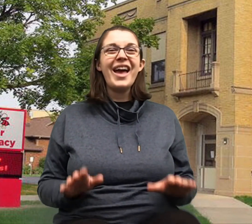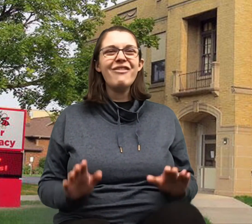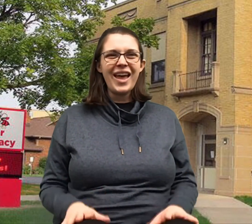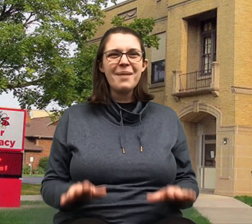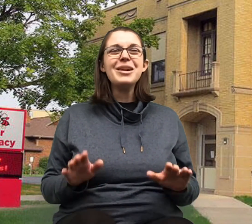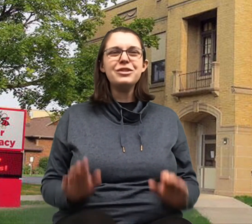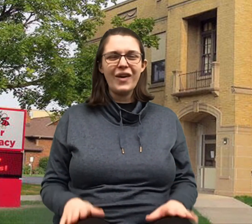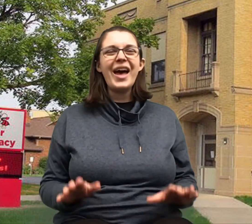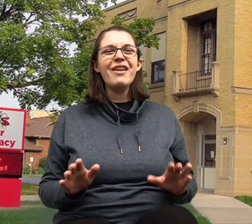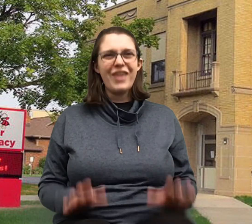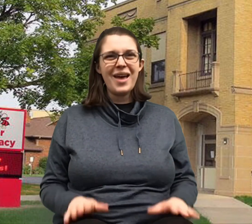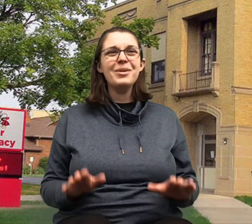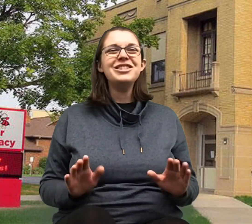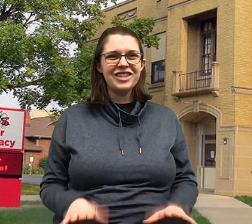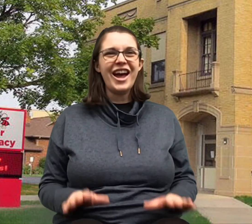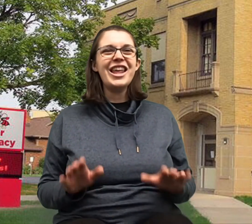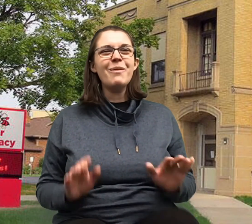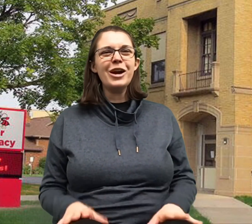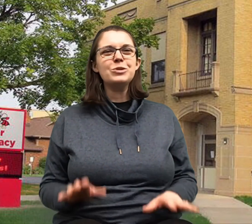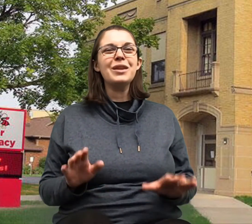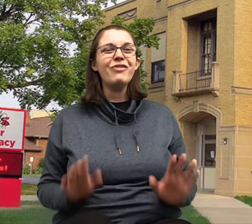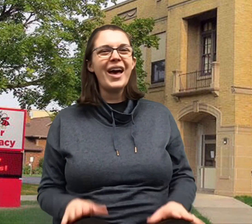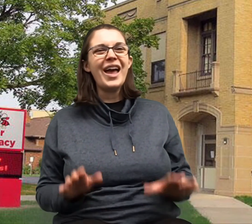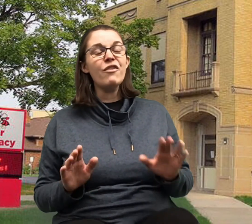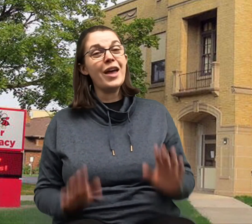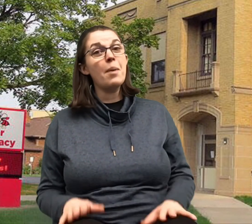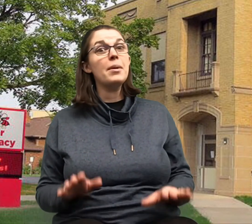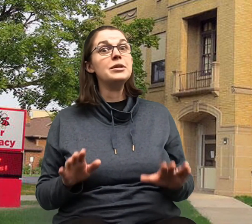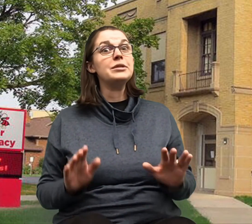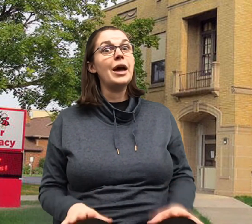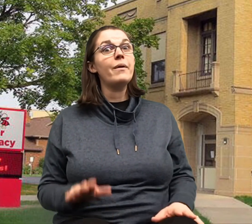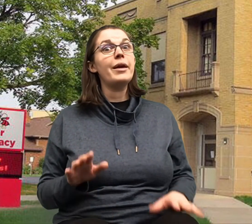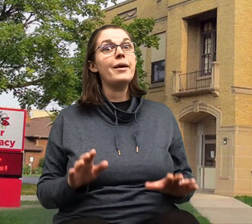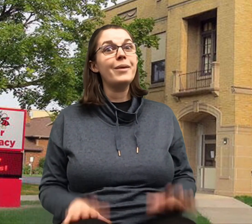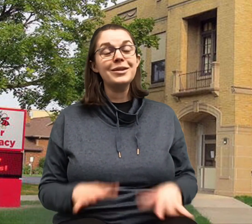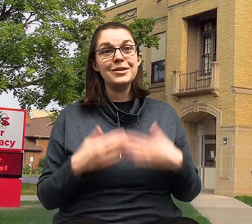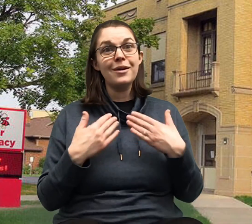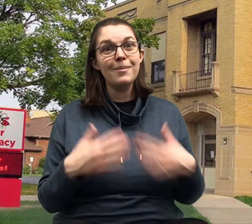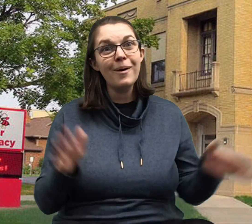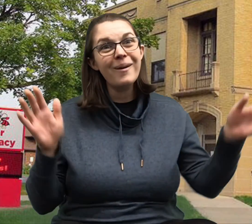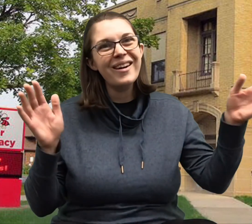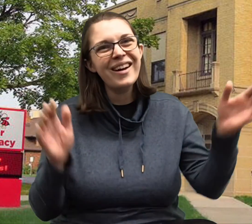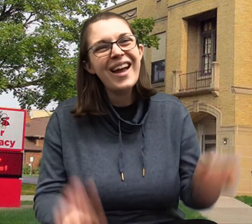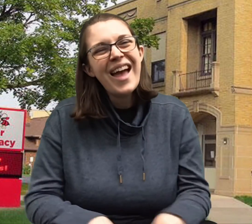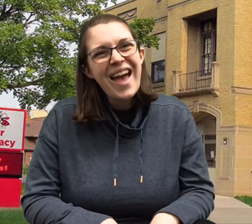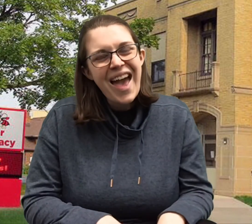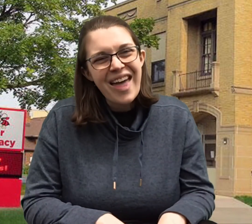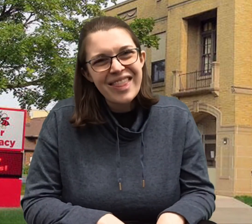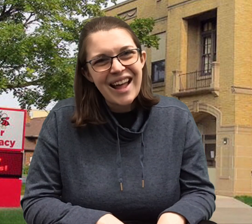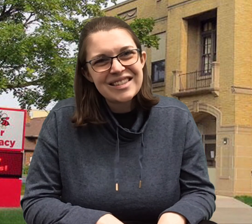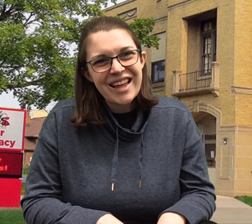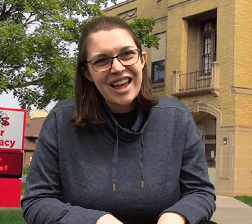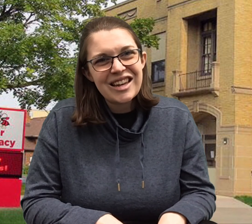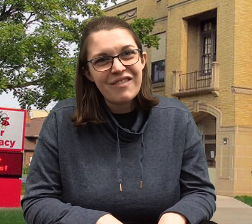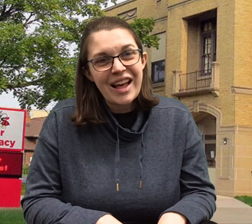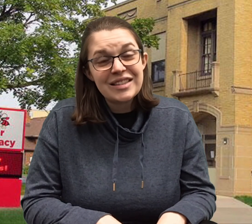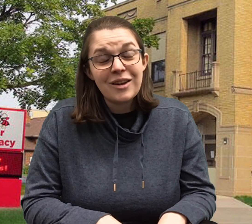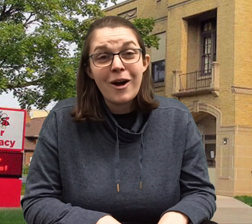hammers, five hammers. Johnny works with five hammers, now he works no more. And that's the end of that song.